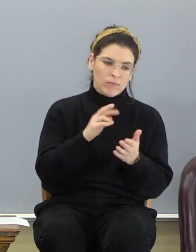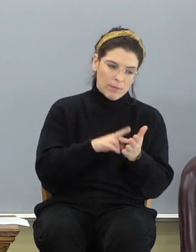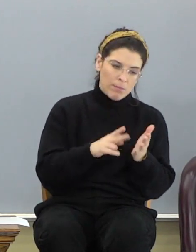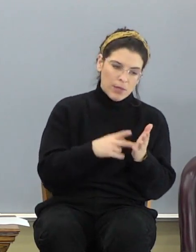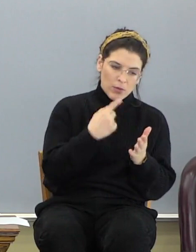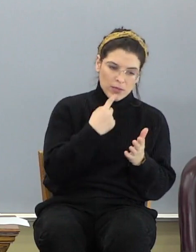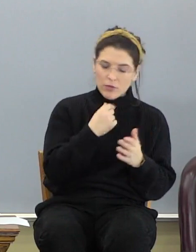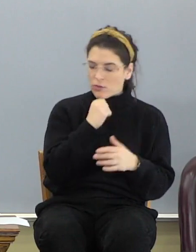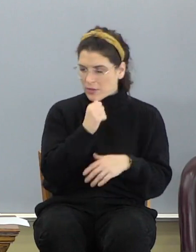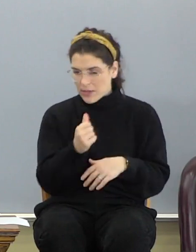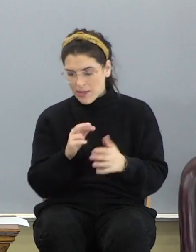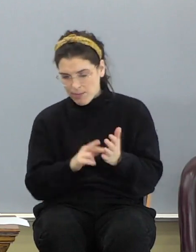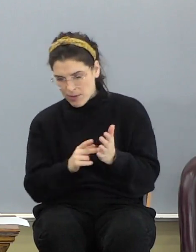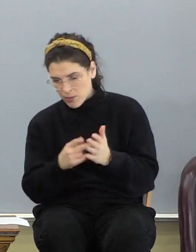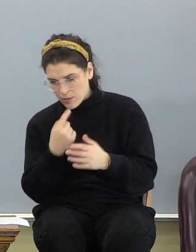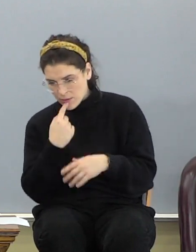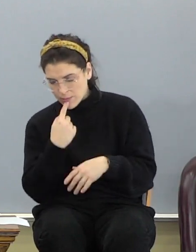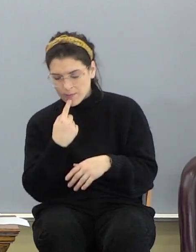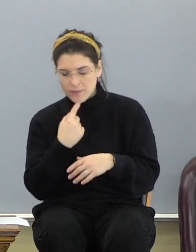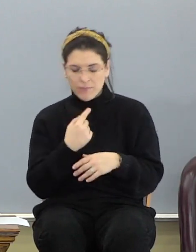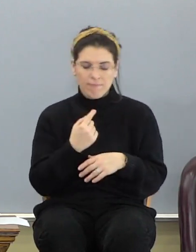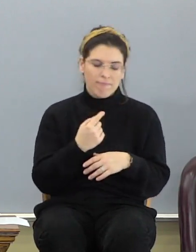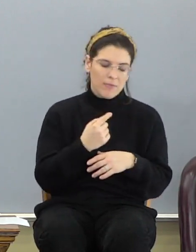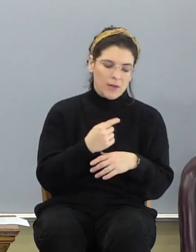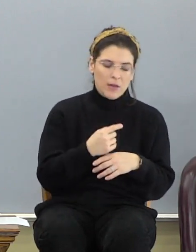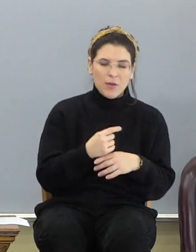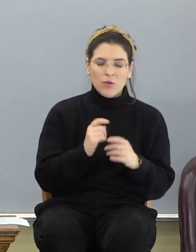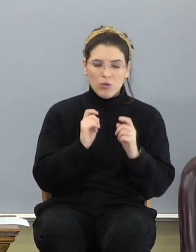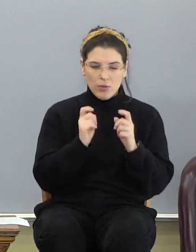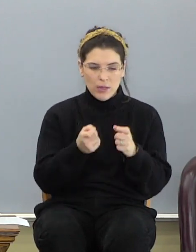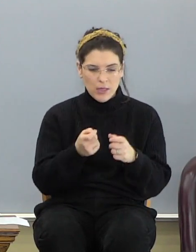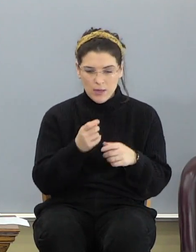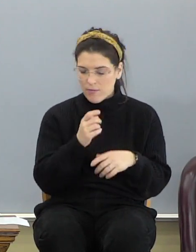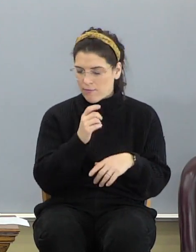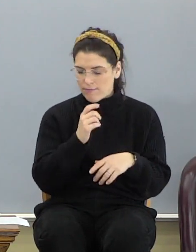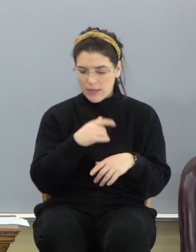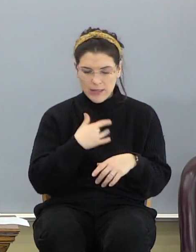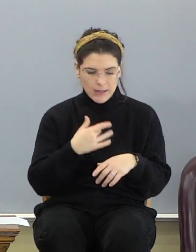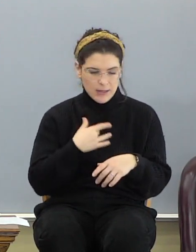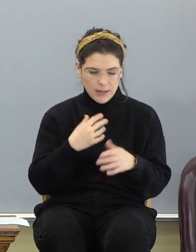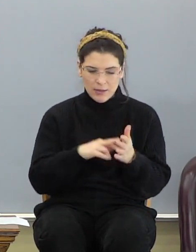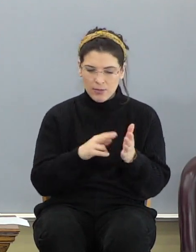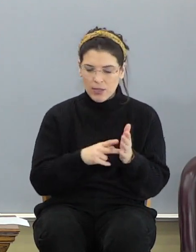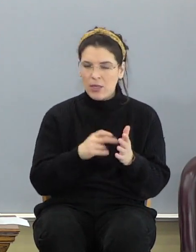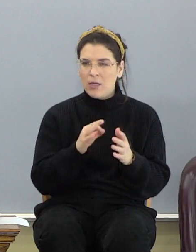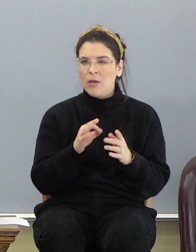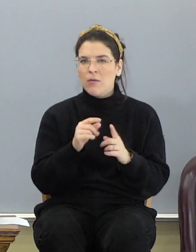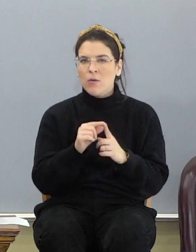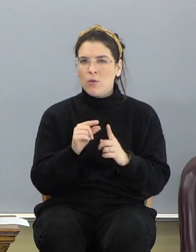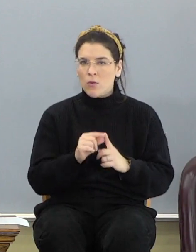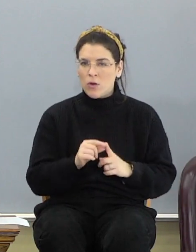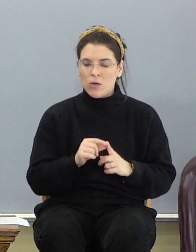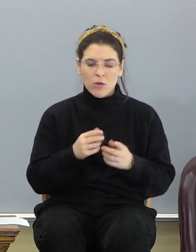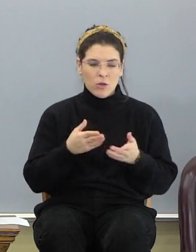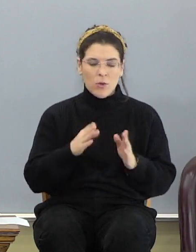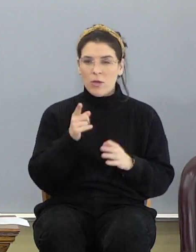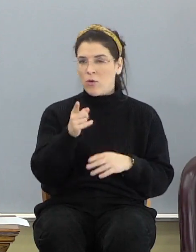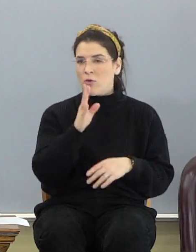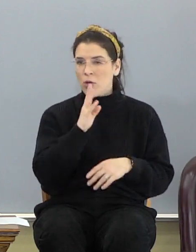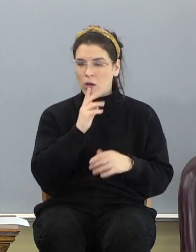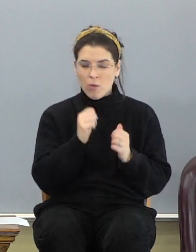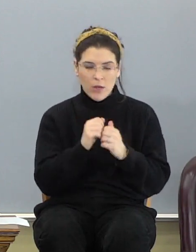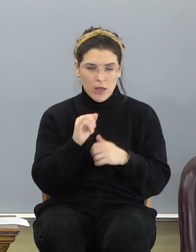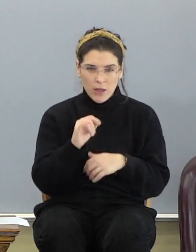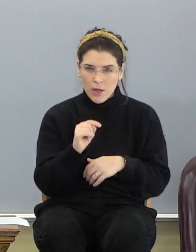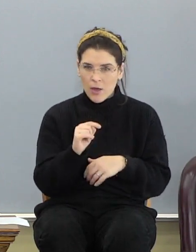mean what it says. If you take it literally, just take it, you give it the plain sense of the meaning of the words, just the way you would talk, let it talk the way you,